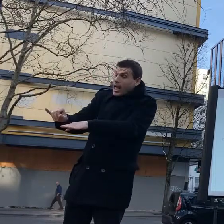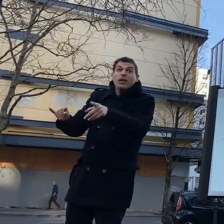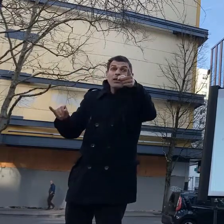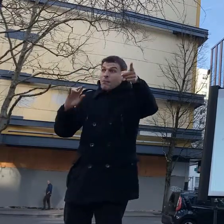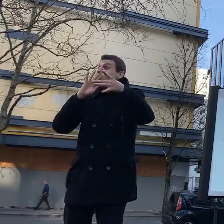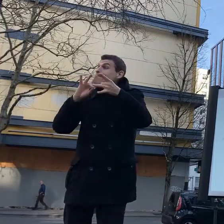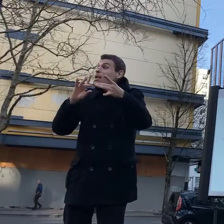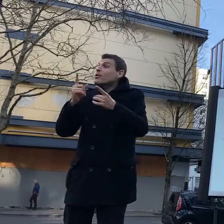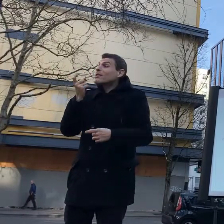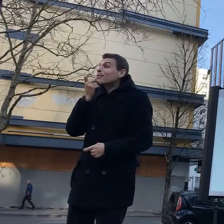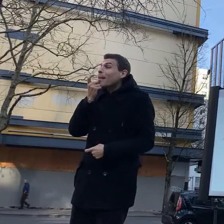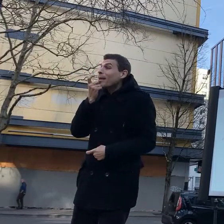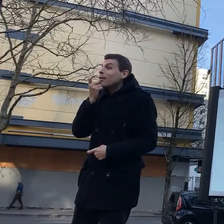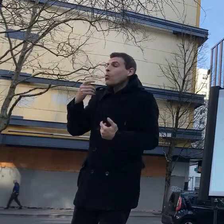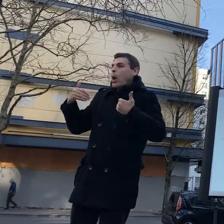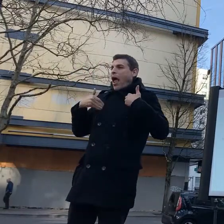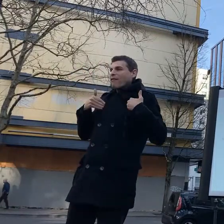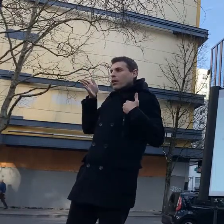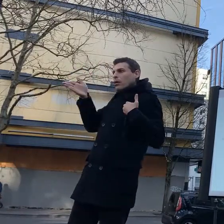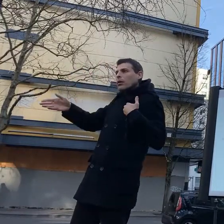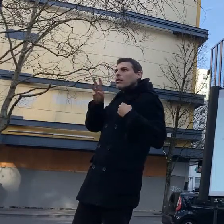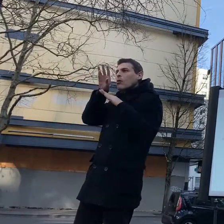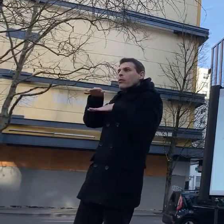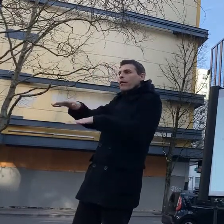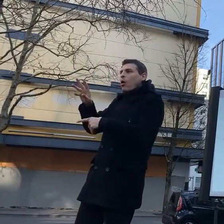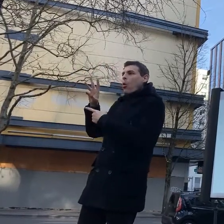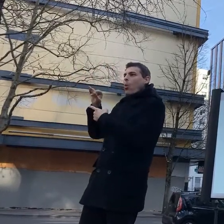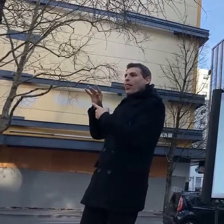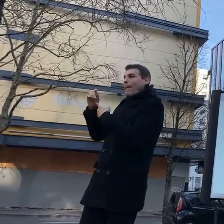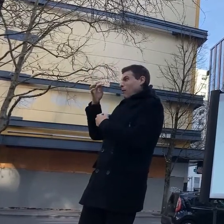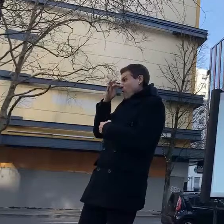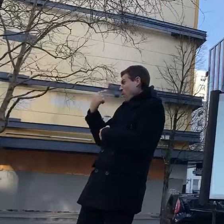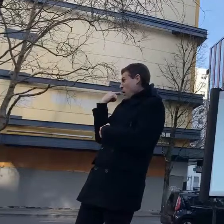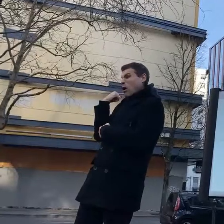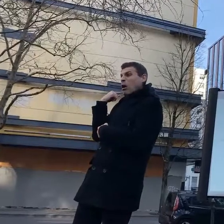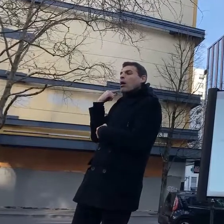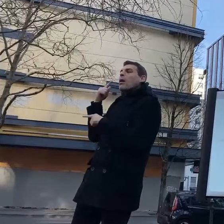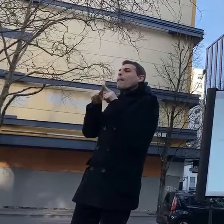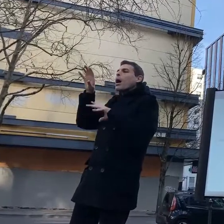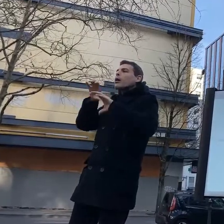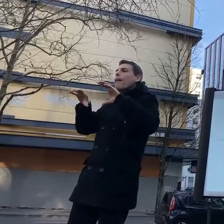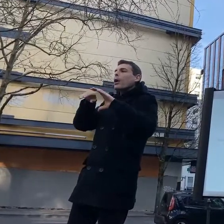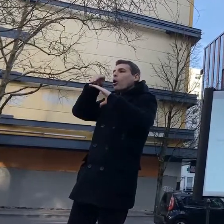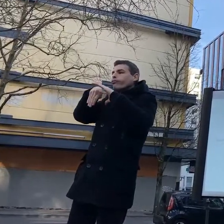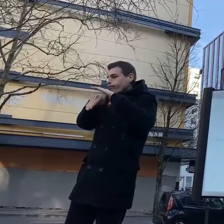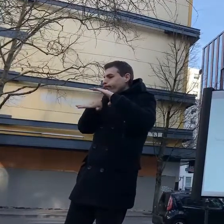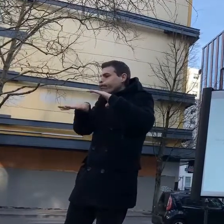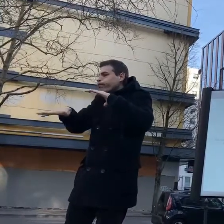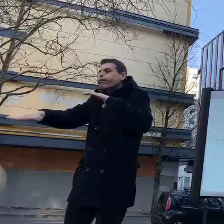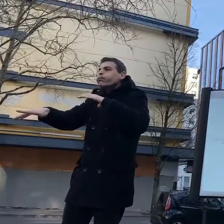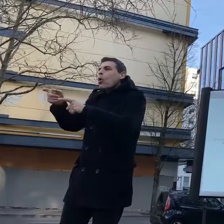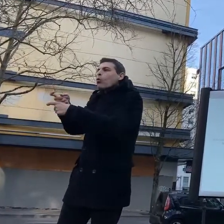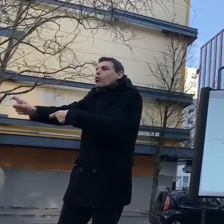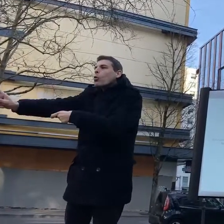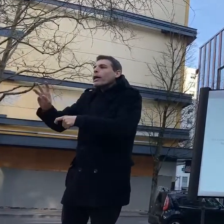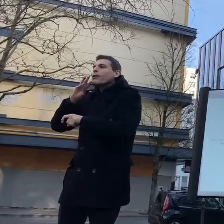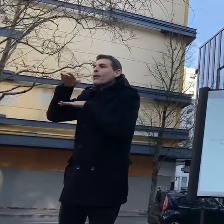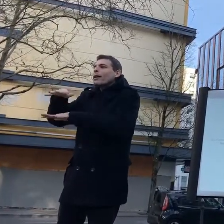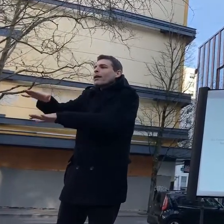hc smoke right um very very briefly